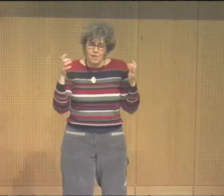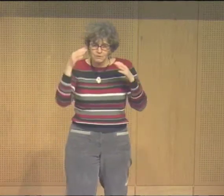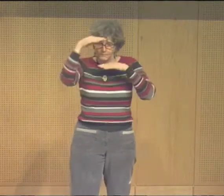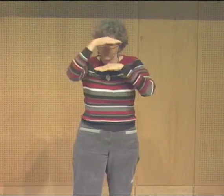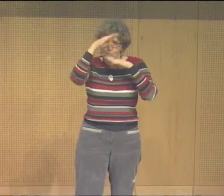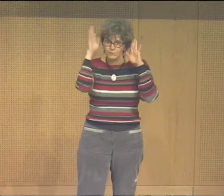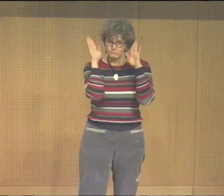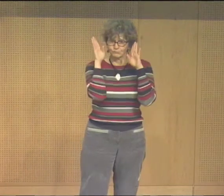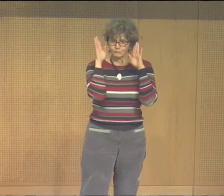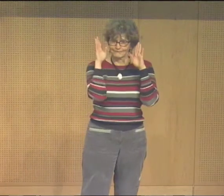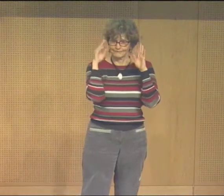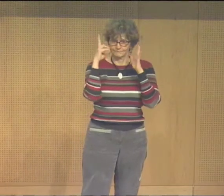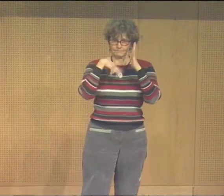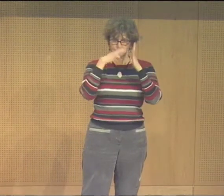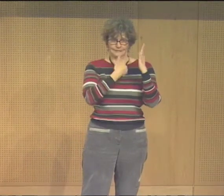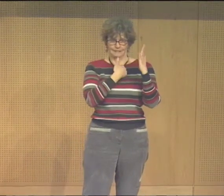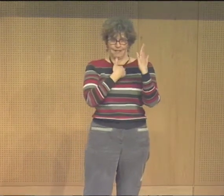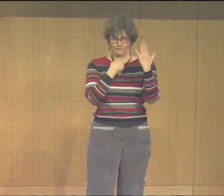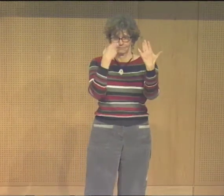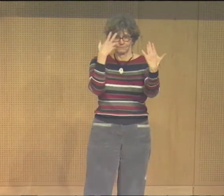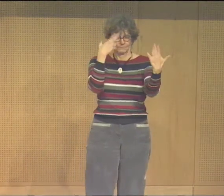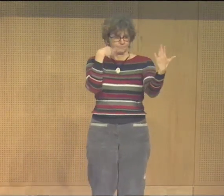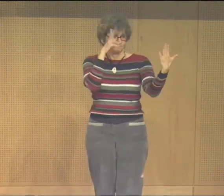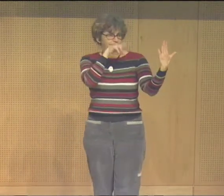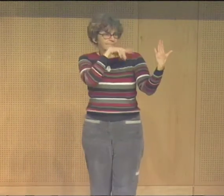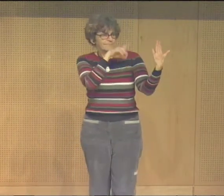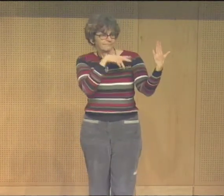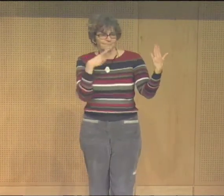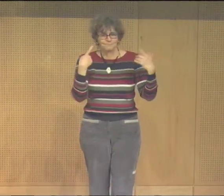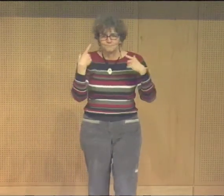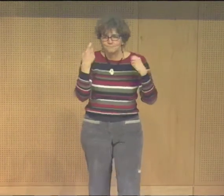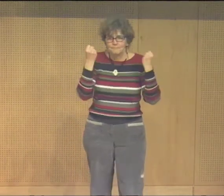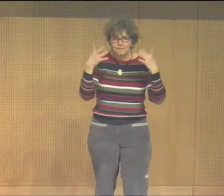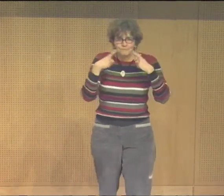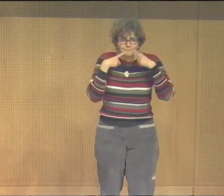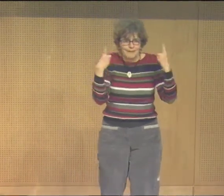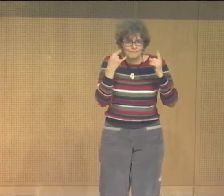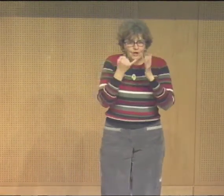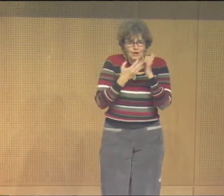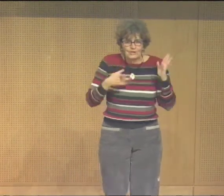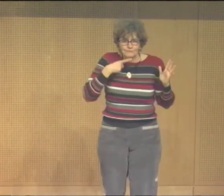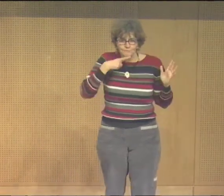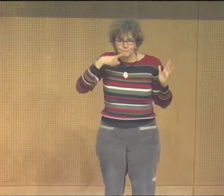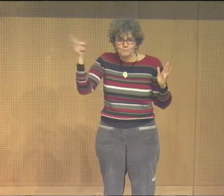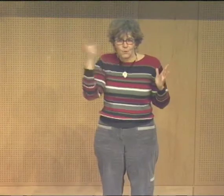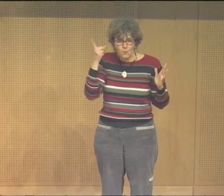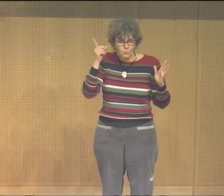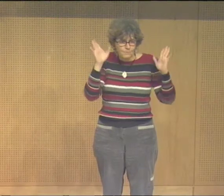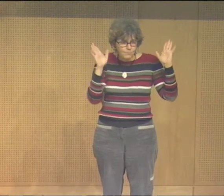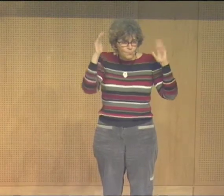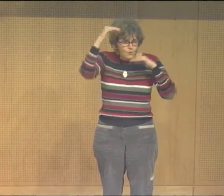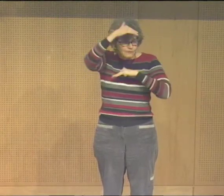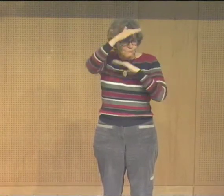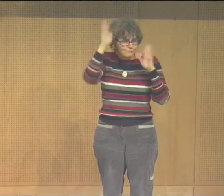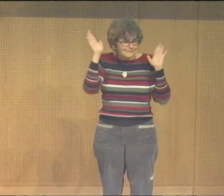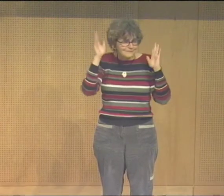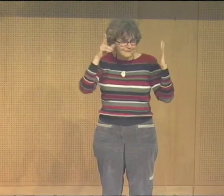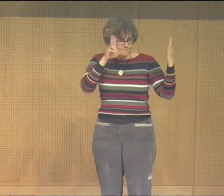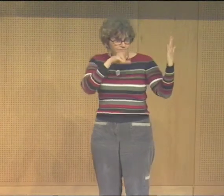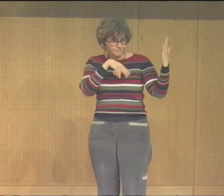I do a lot of portraits, self-portraits. And there are many famous hearing artists